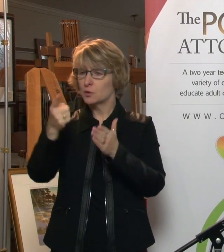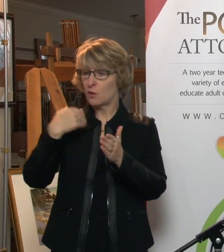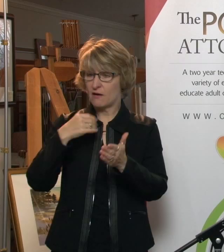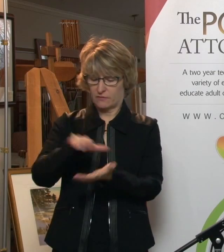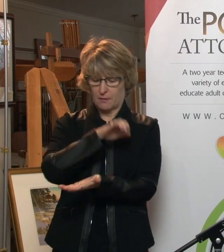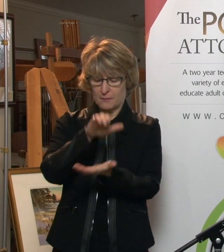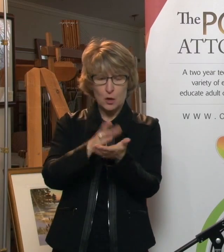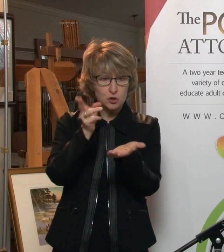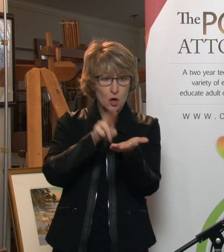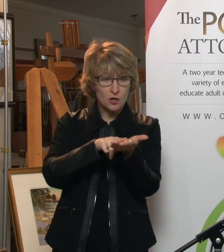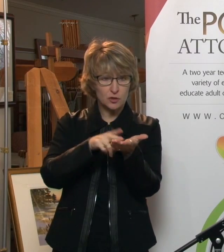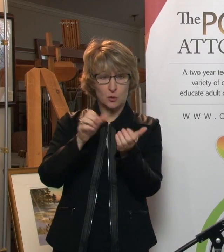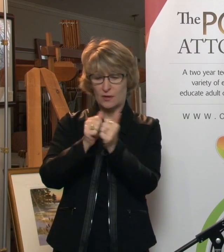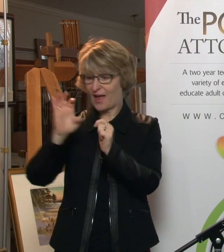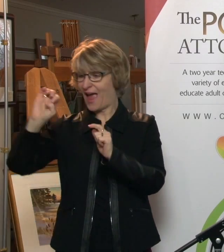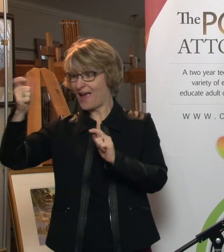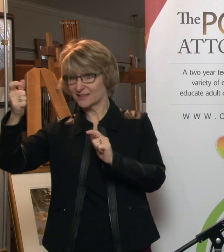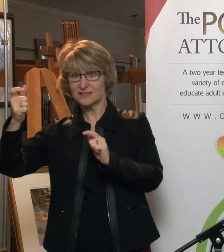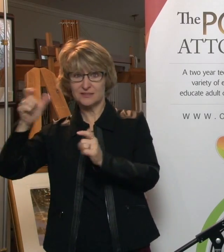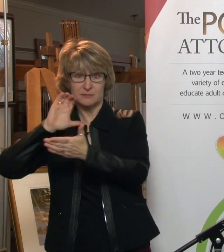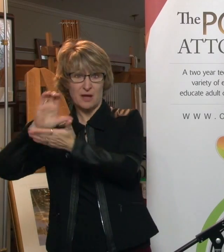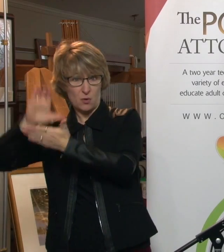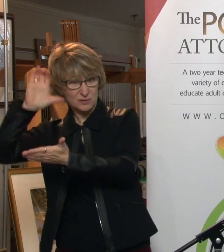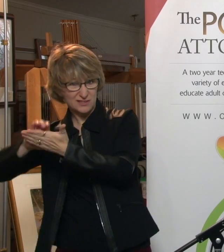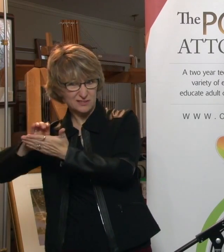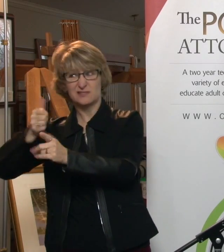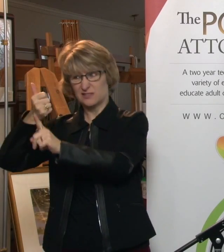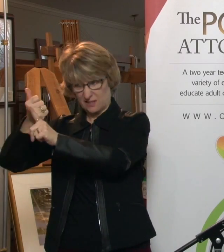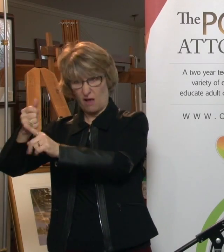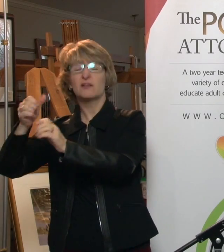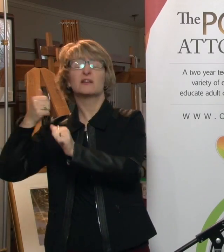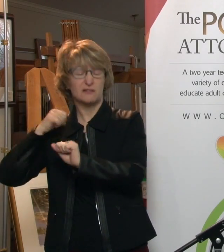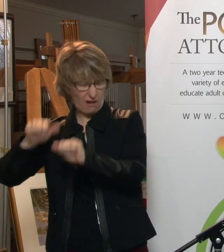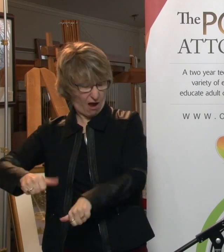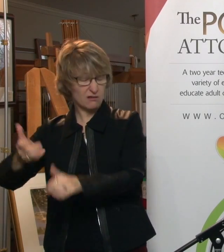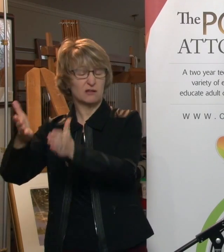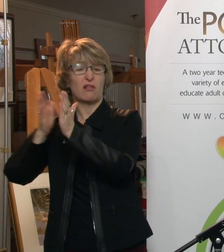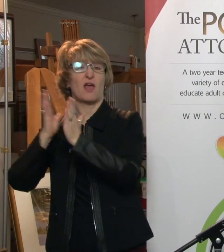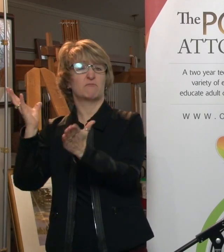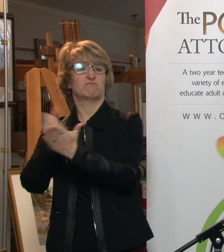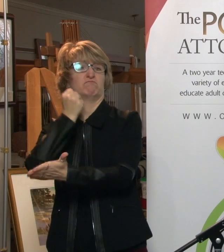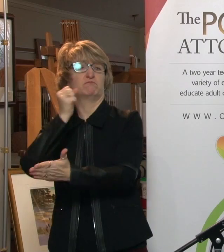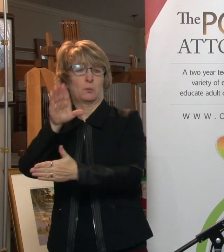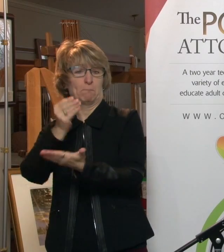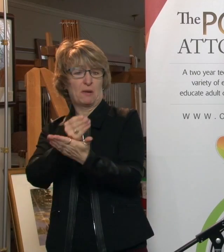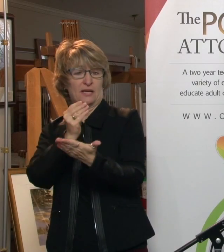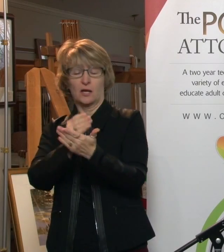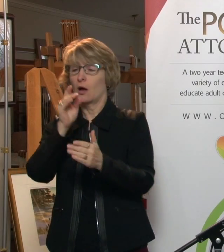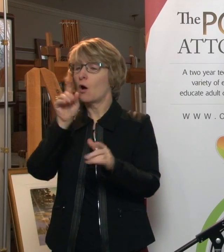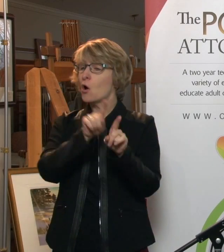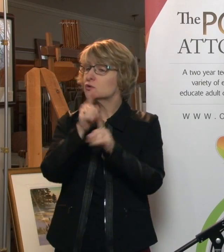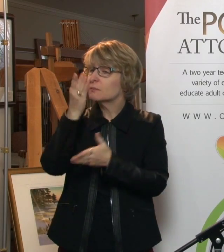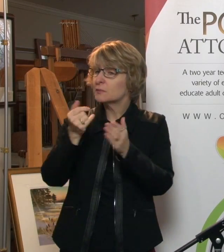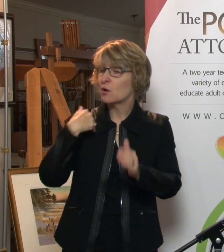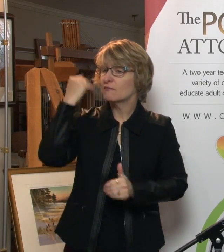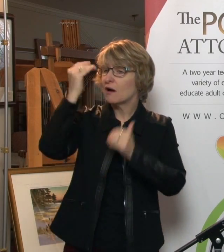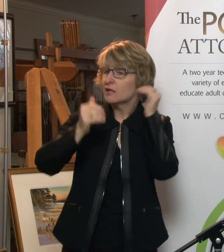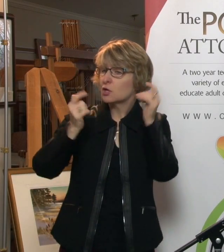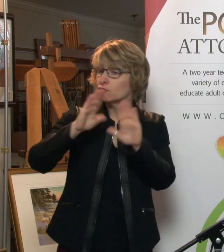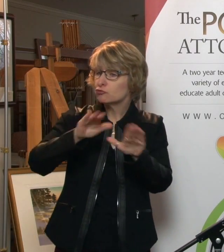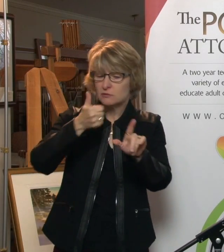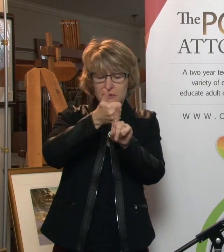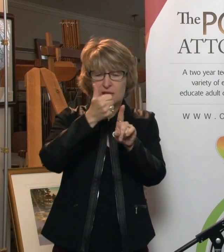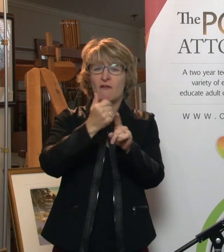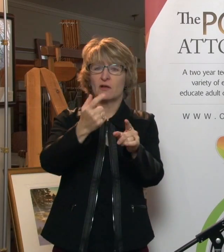-spouse who might have a claim. You might also have adult children who are in fact financially dependent on you.